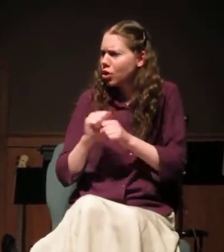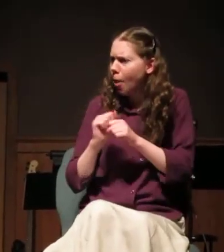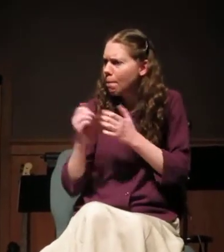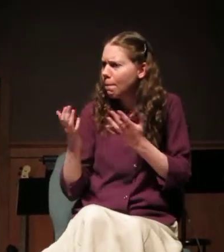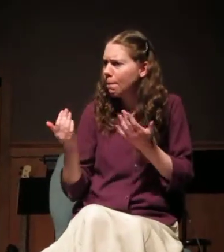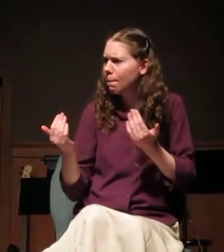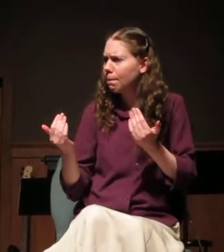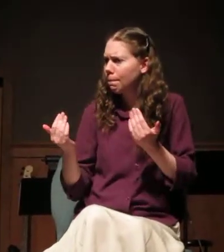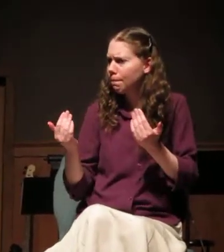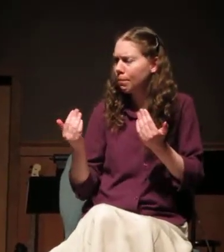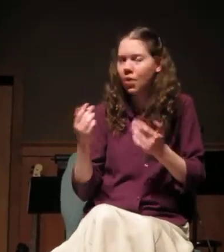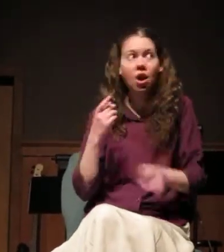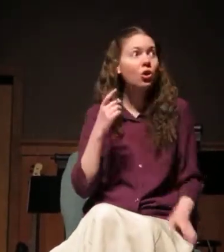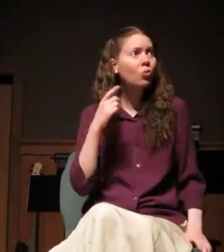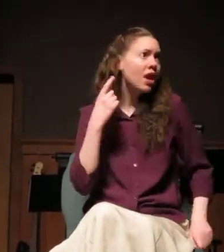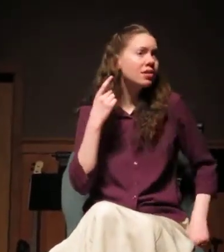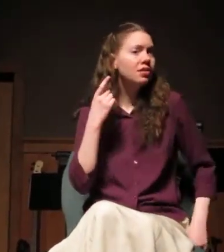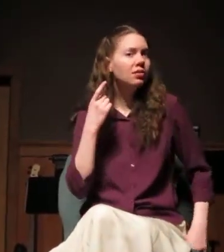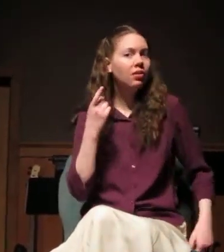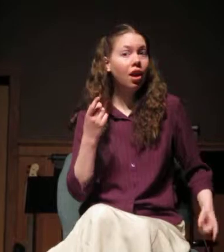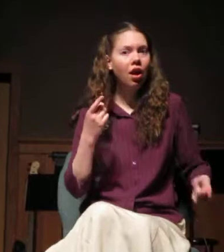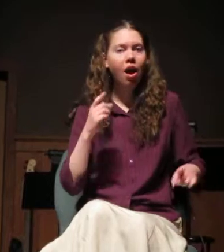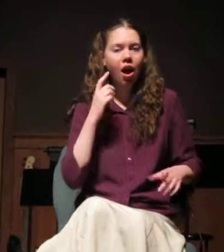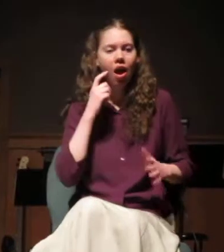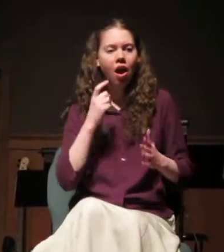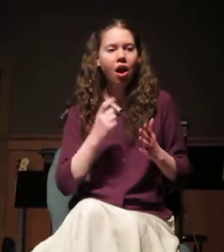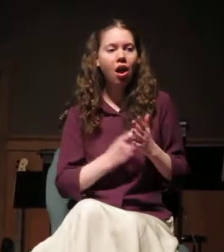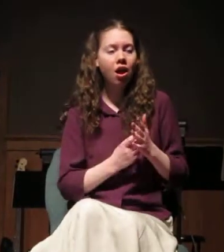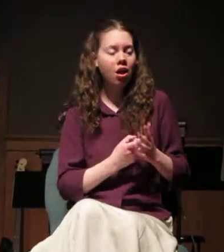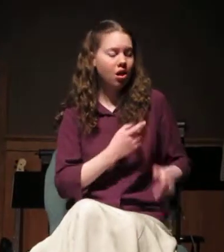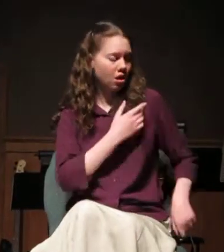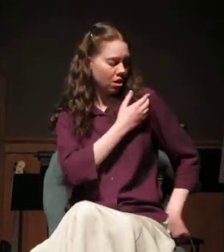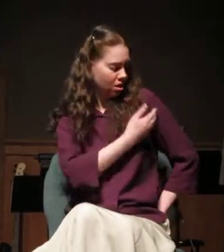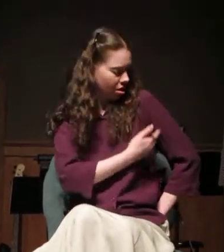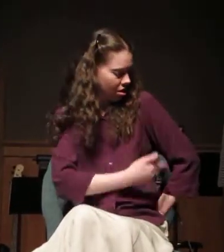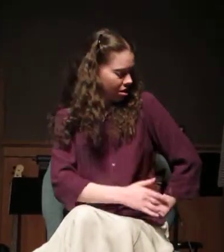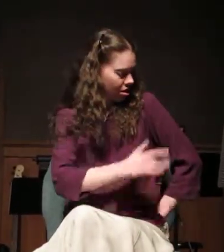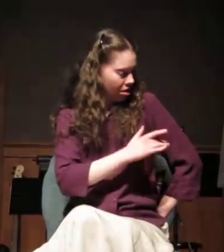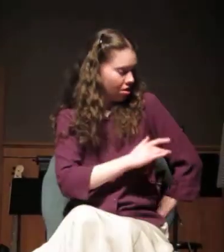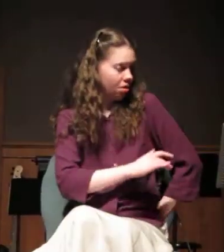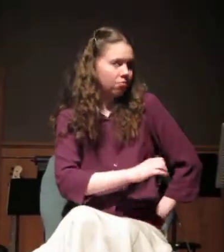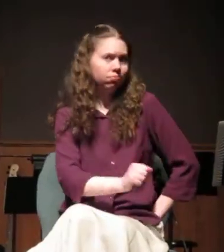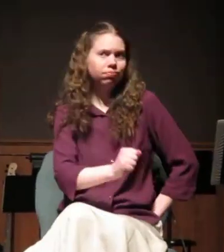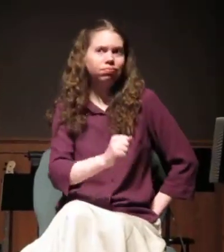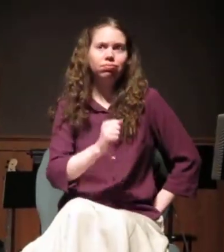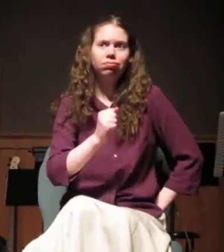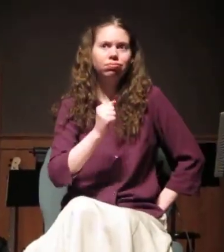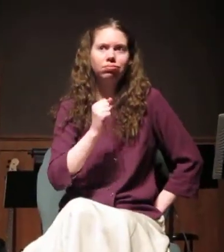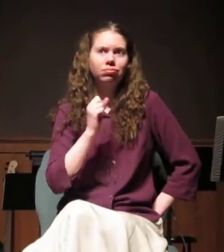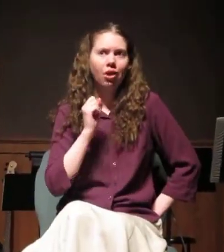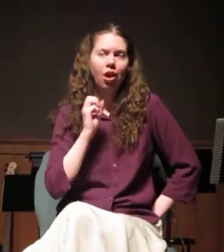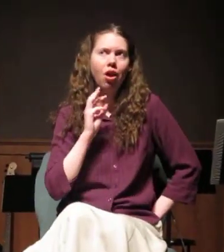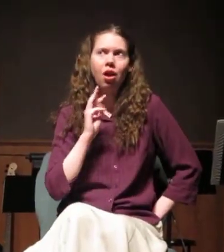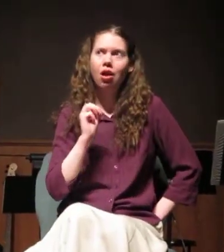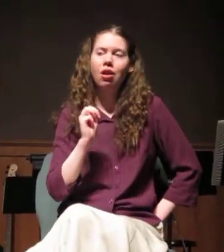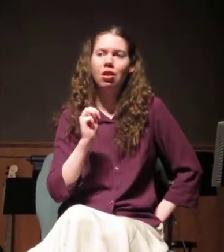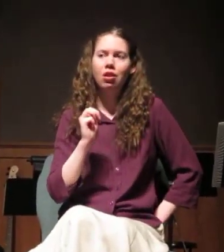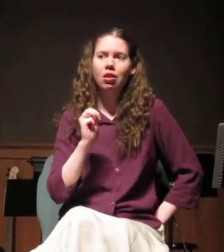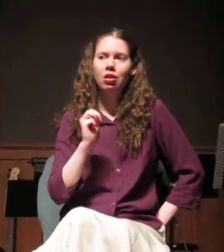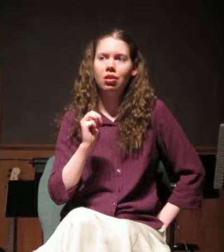Are you crazy? He sneered the other. He pulled away from the pole, revealing the sleeve of his jacket, flat, the cuffs stuffed into the pocket. He had